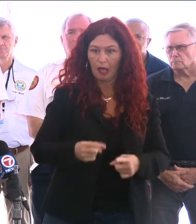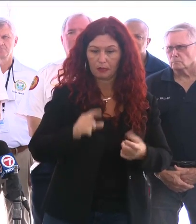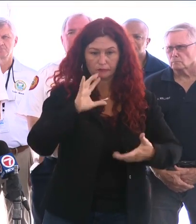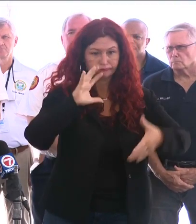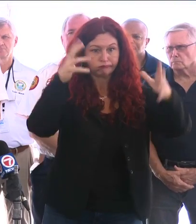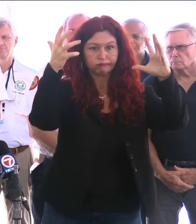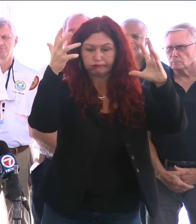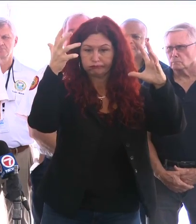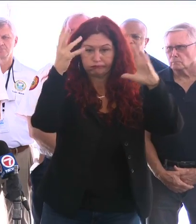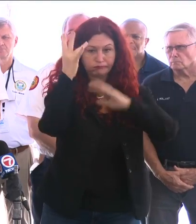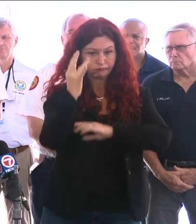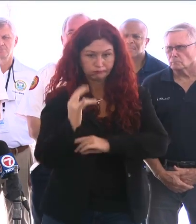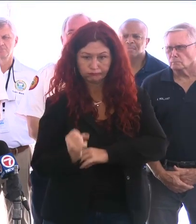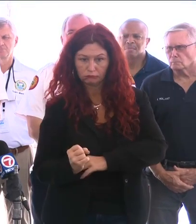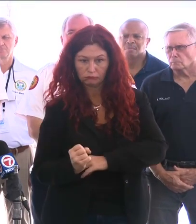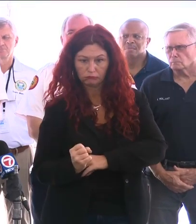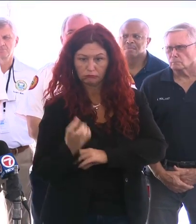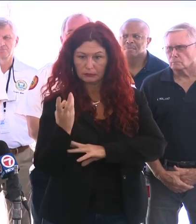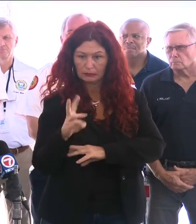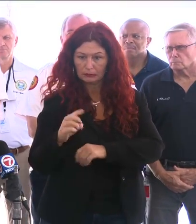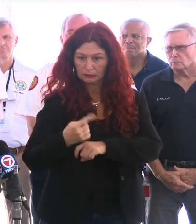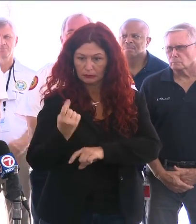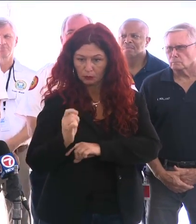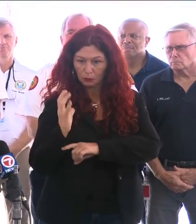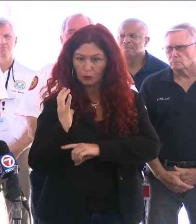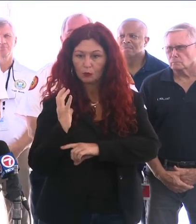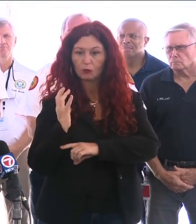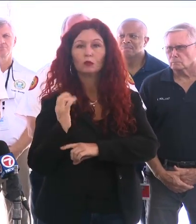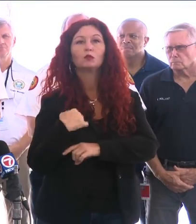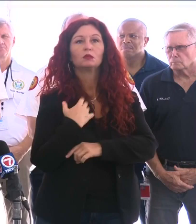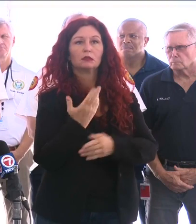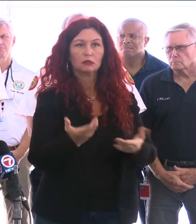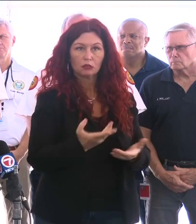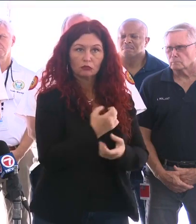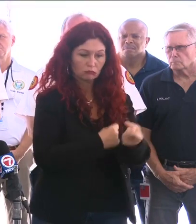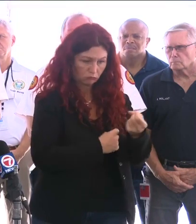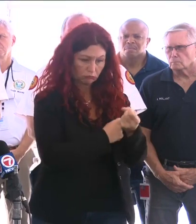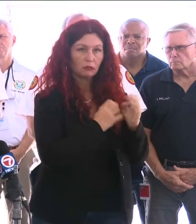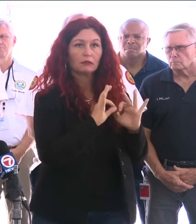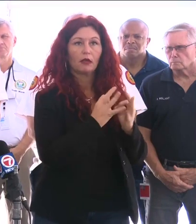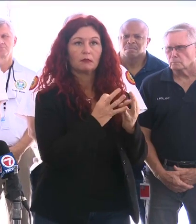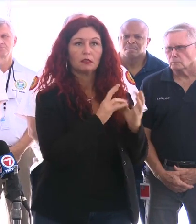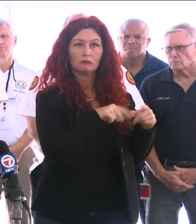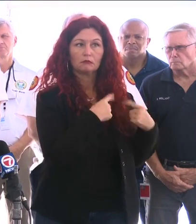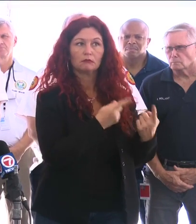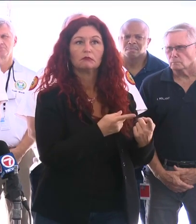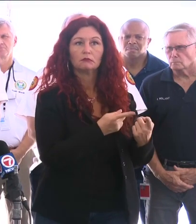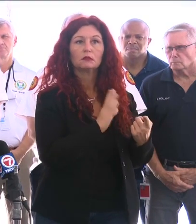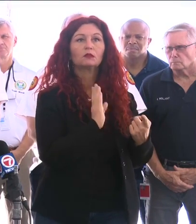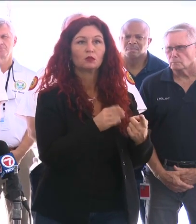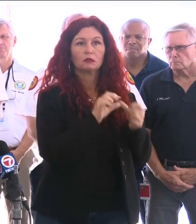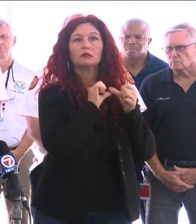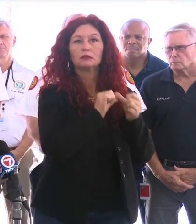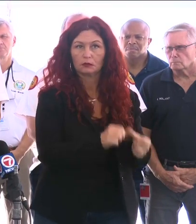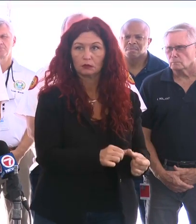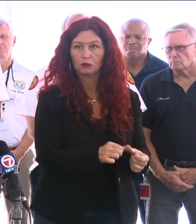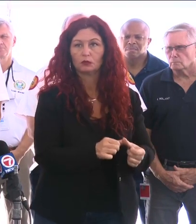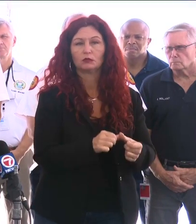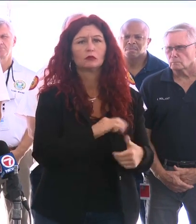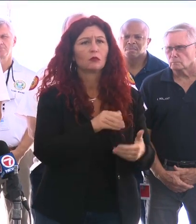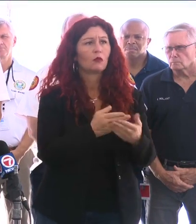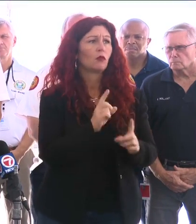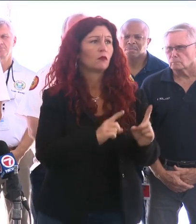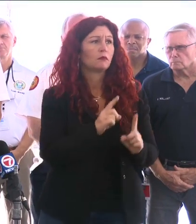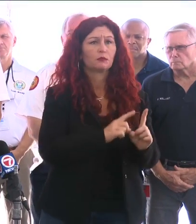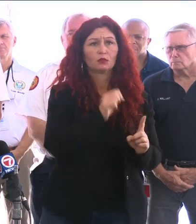all the relief and all the support that they need, those who've been affected, the families waiting and grieving, and the